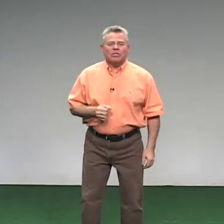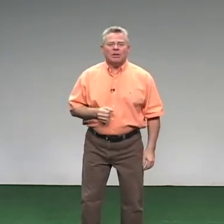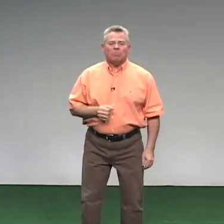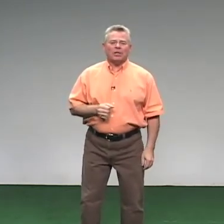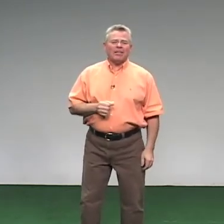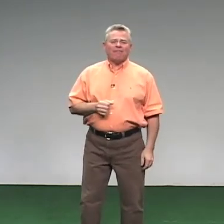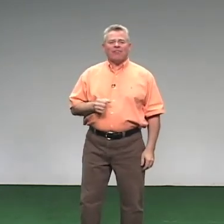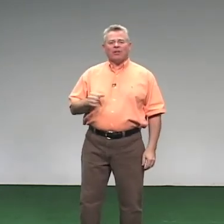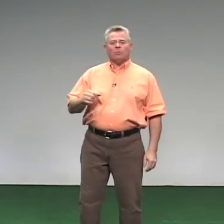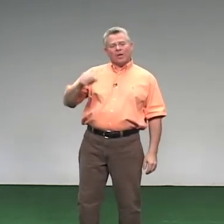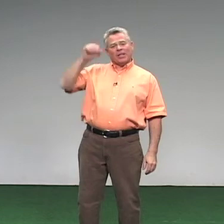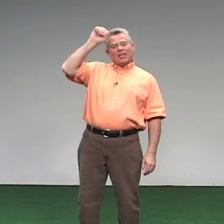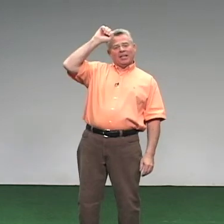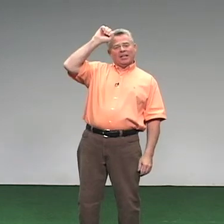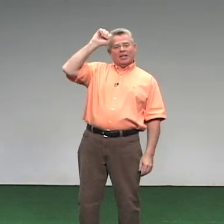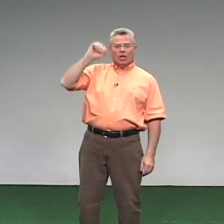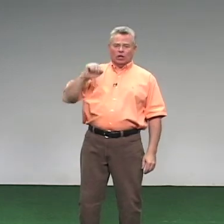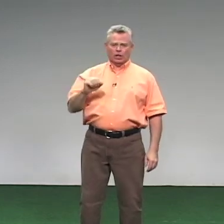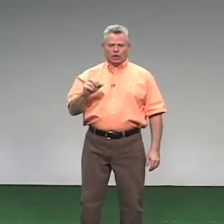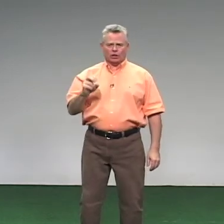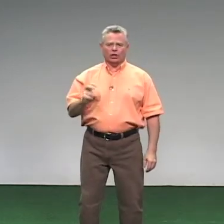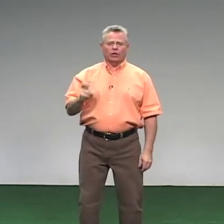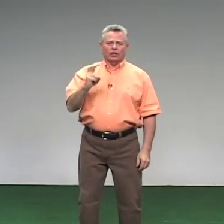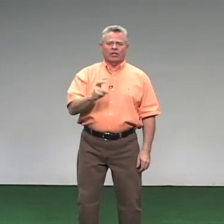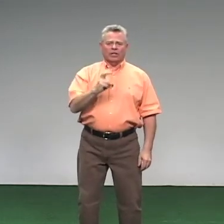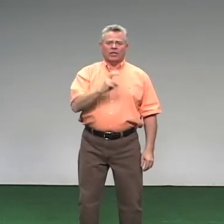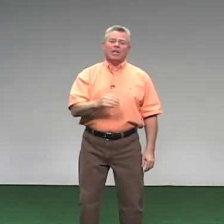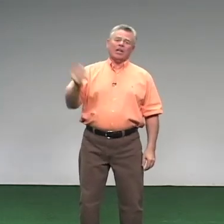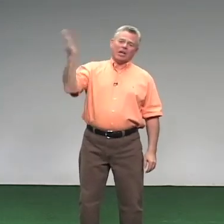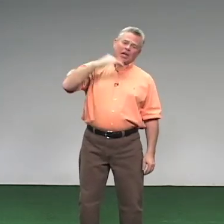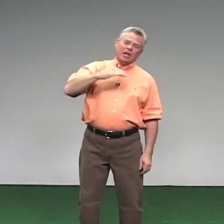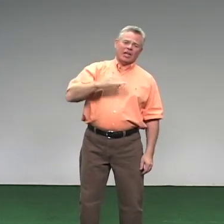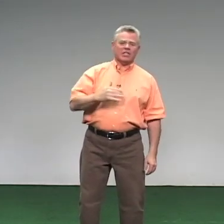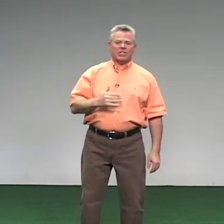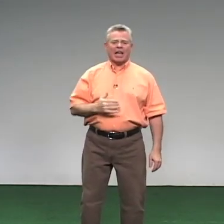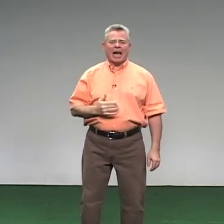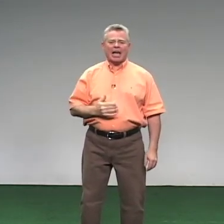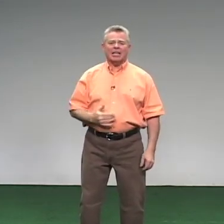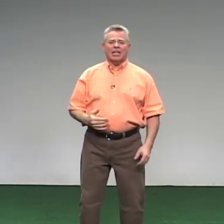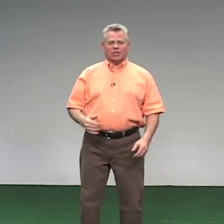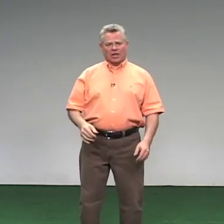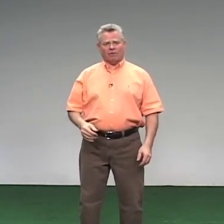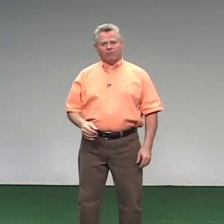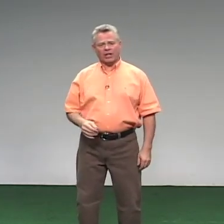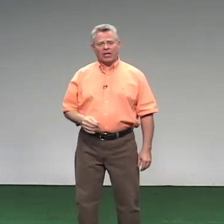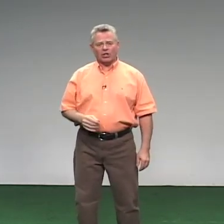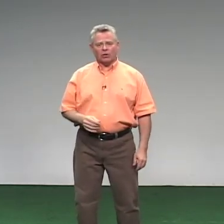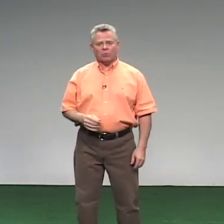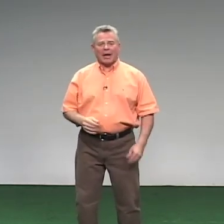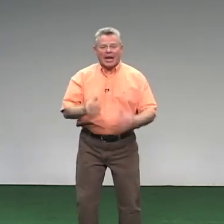simply filled with little inside. Safely you may.